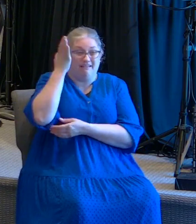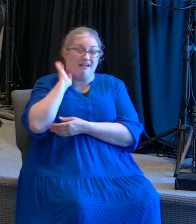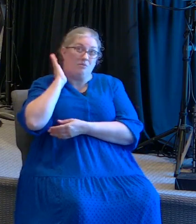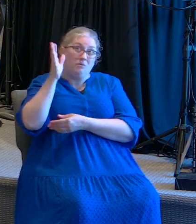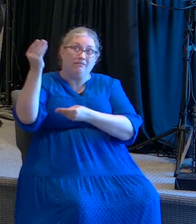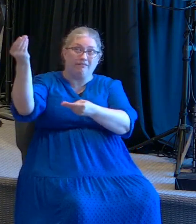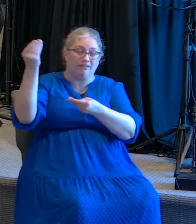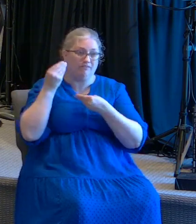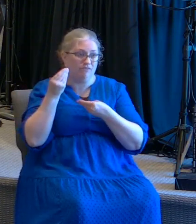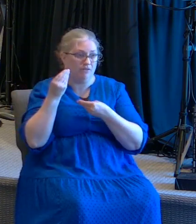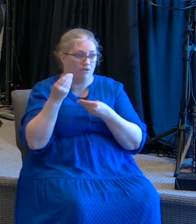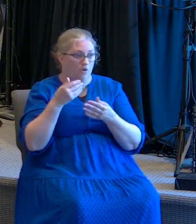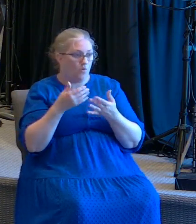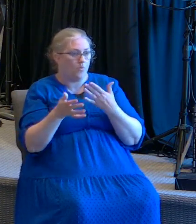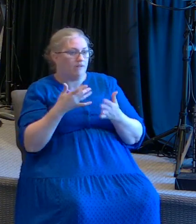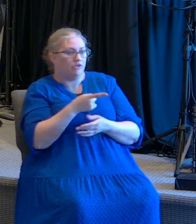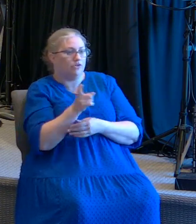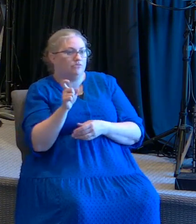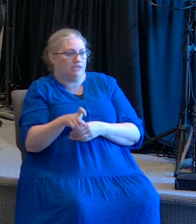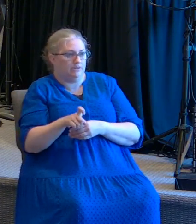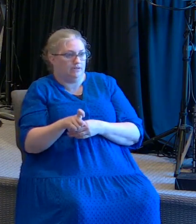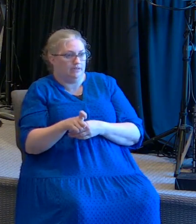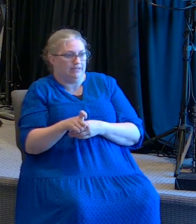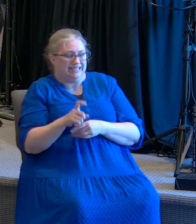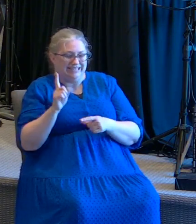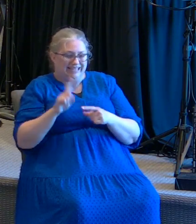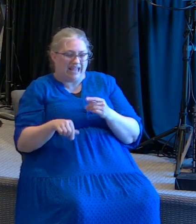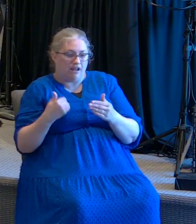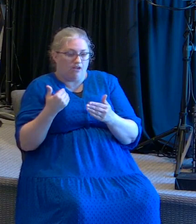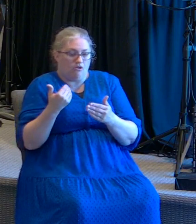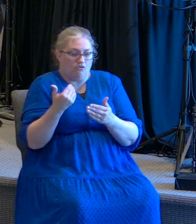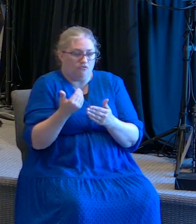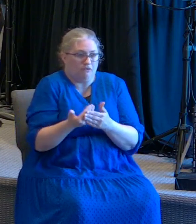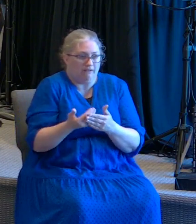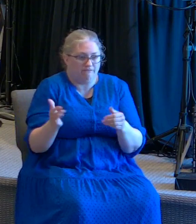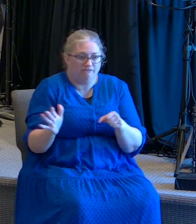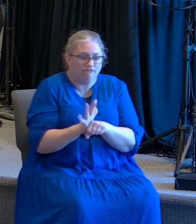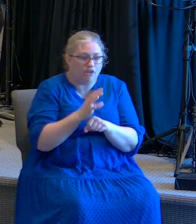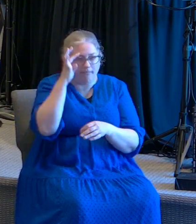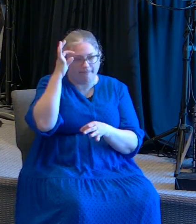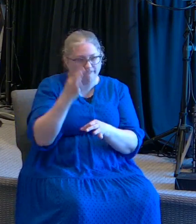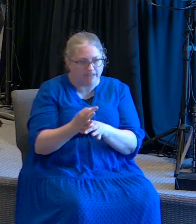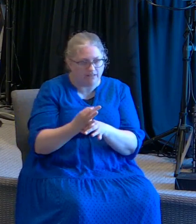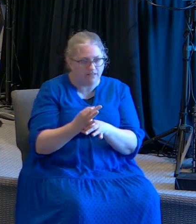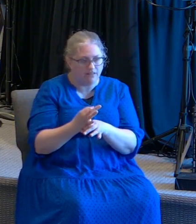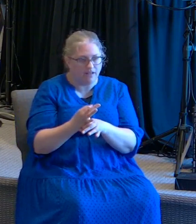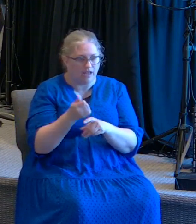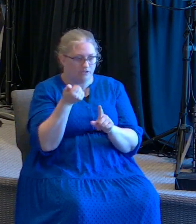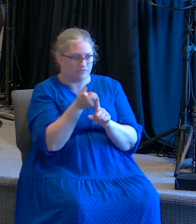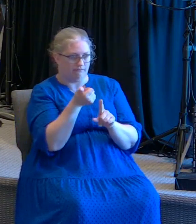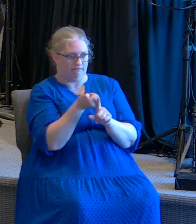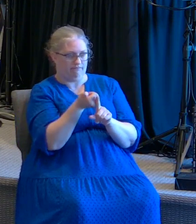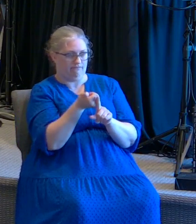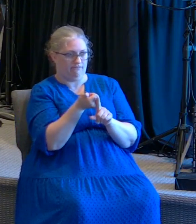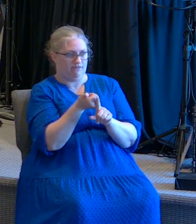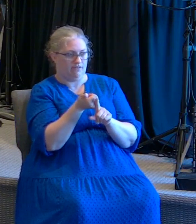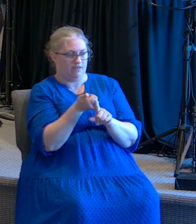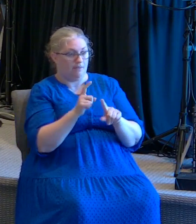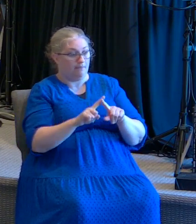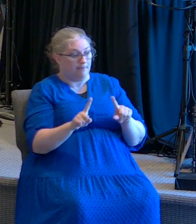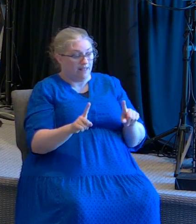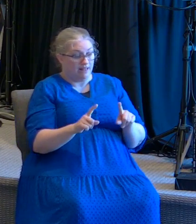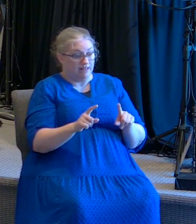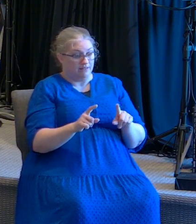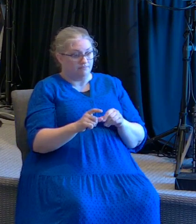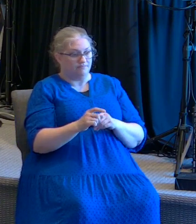usted. You can't quite get there on your own. Usted no lo va a obtener por sí solo. And like the man who said, I believe but help thou